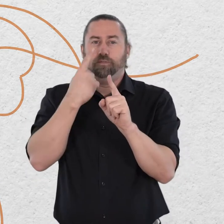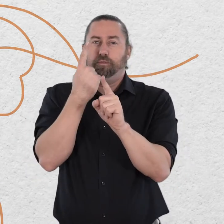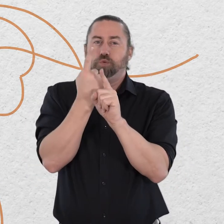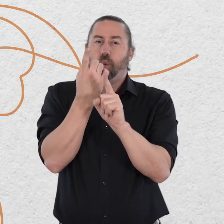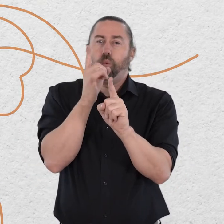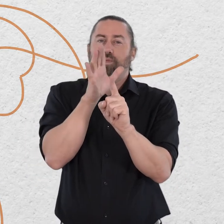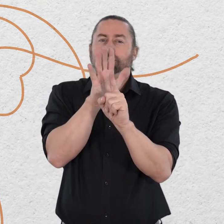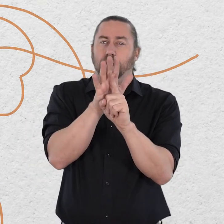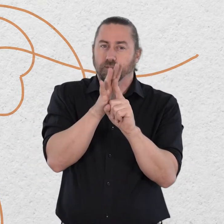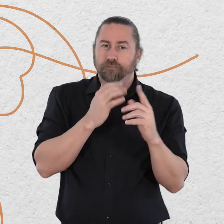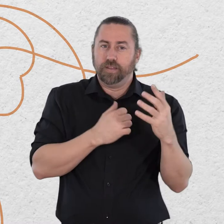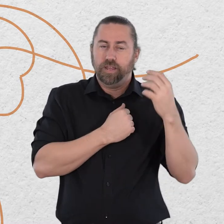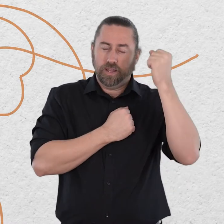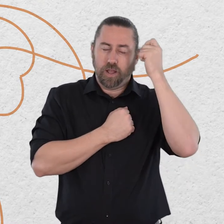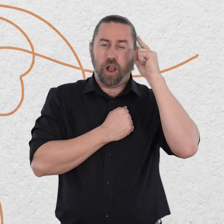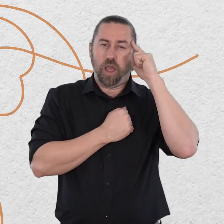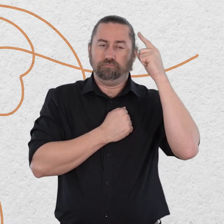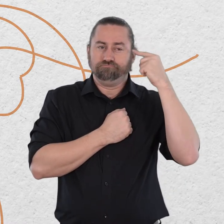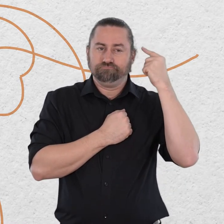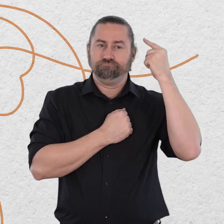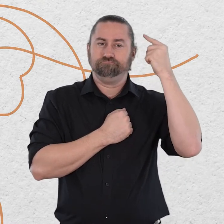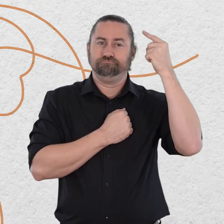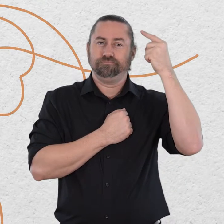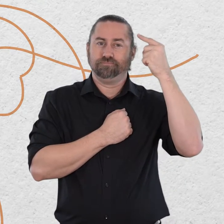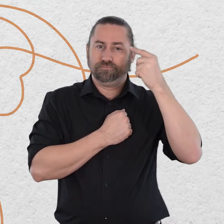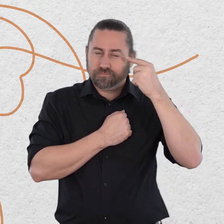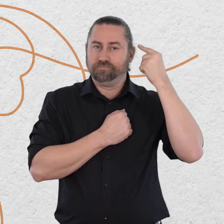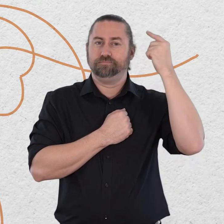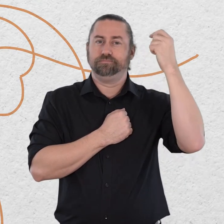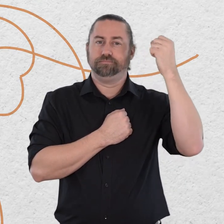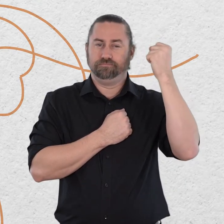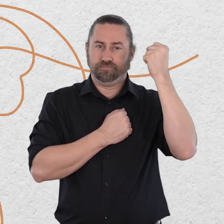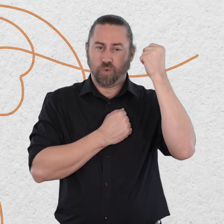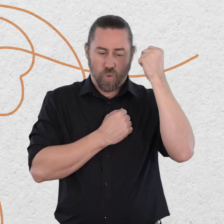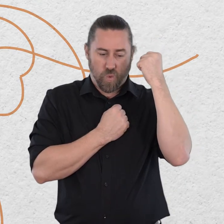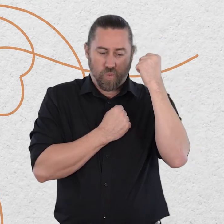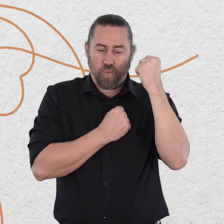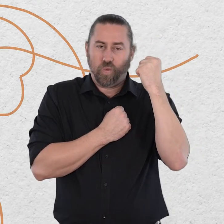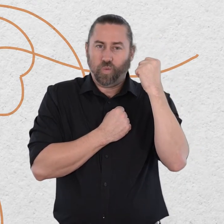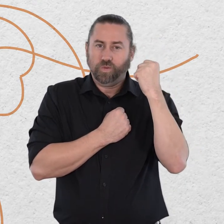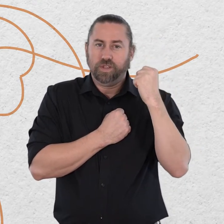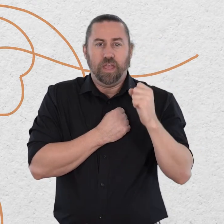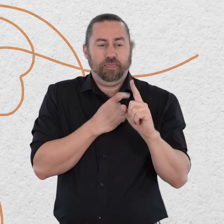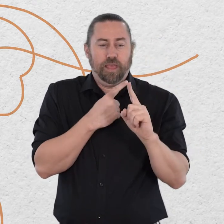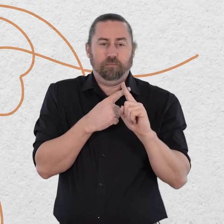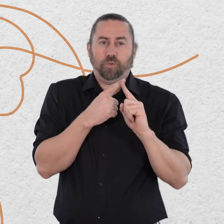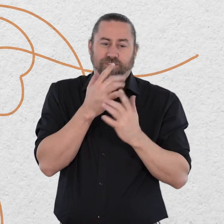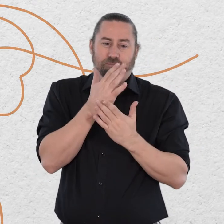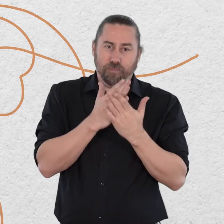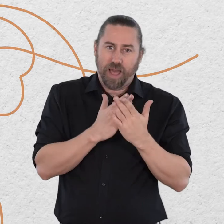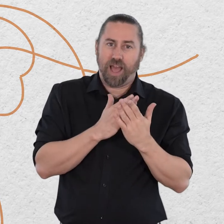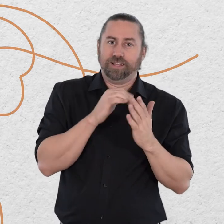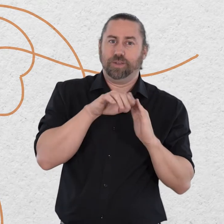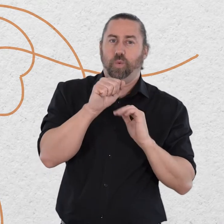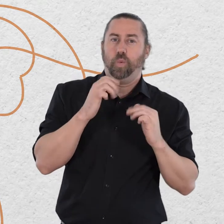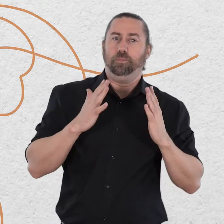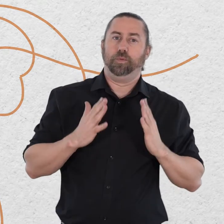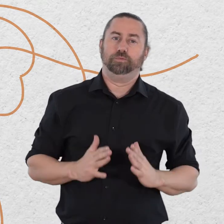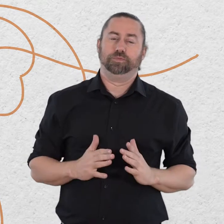repeating them in your own words holding this part of the body in mind may you be safe